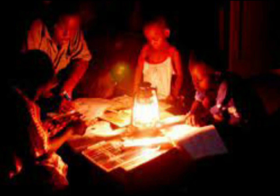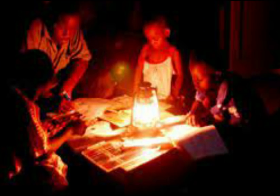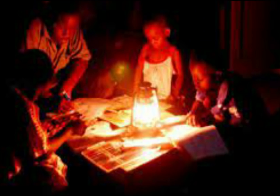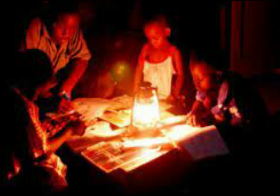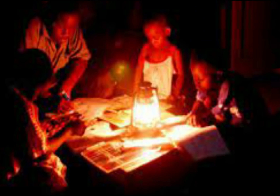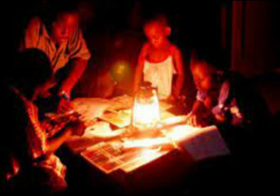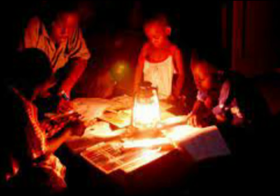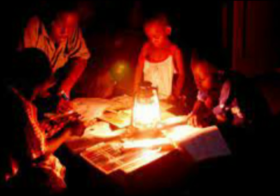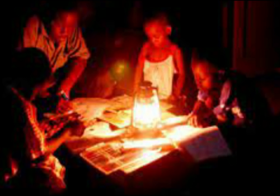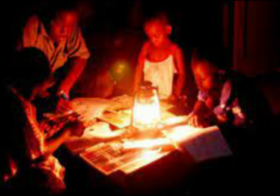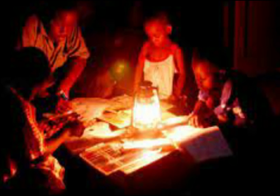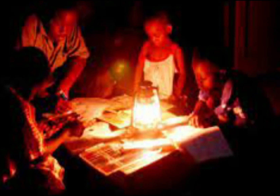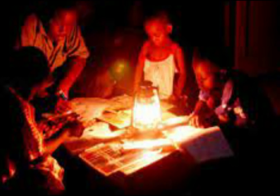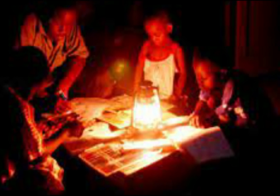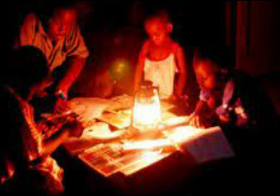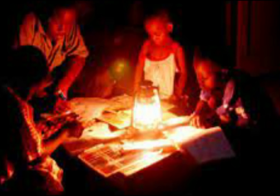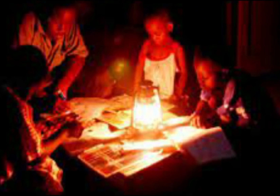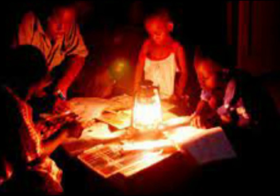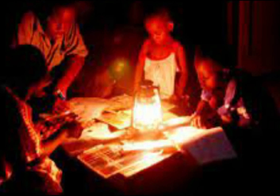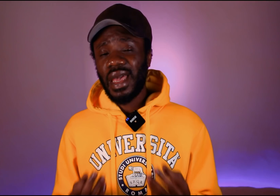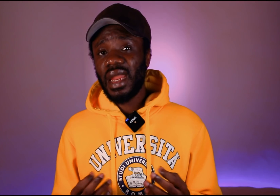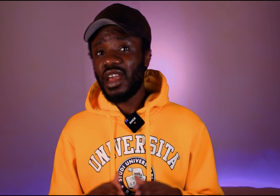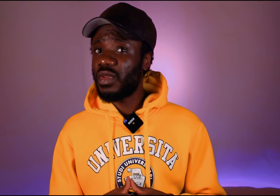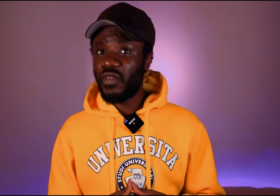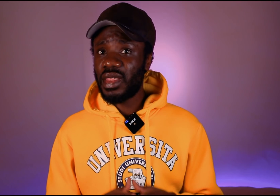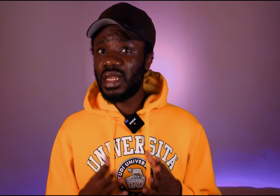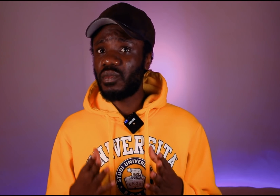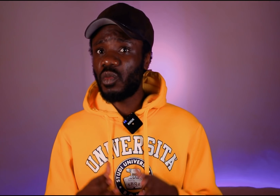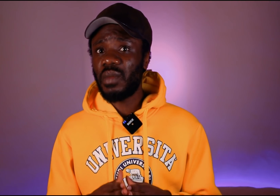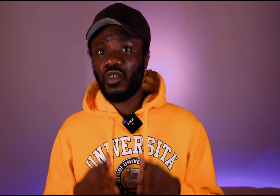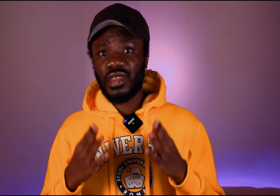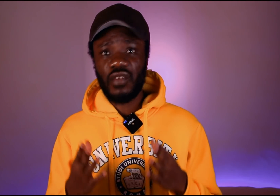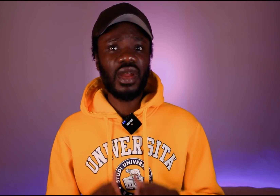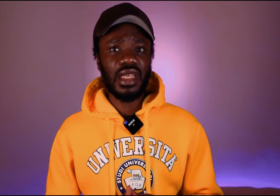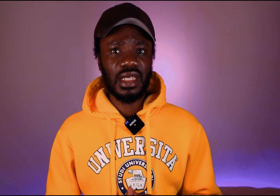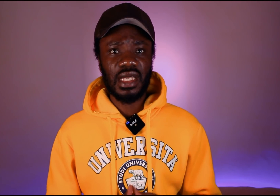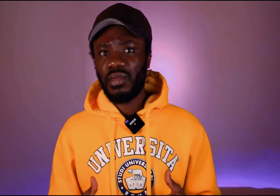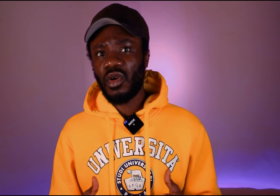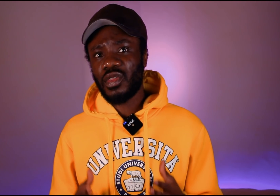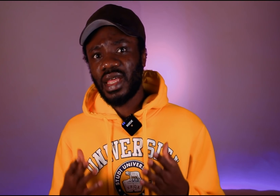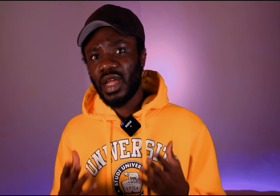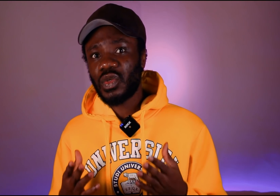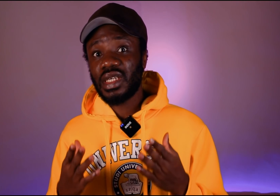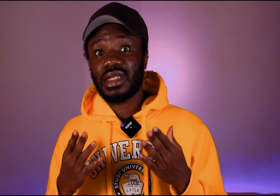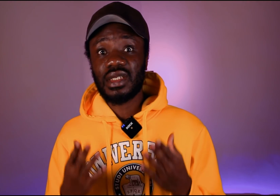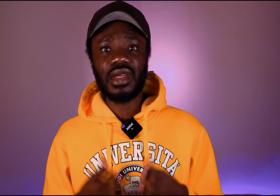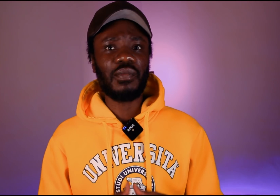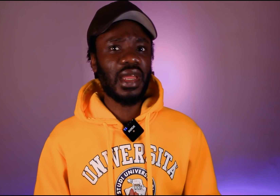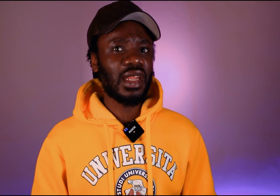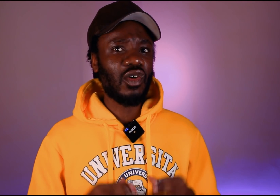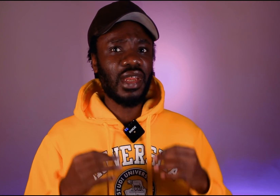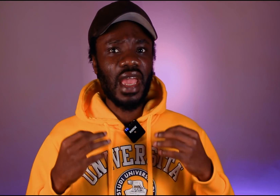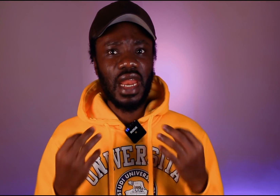solve is the electricity power power outages. Ghana has been facing this problem for several years because the country is